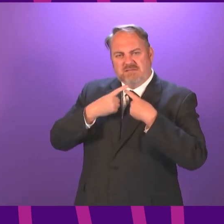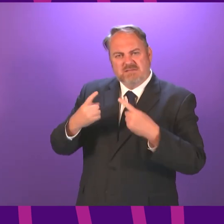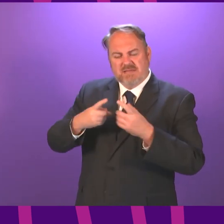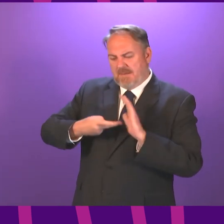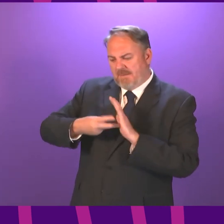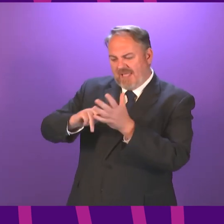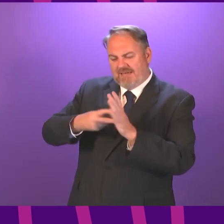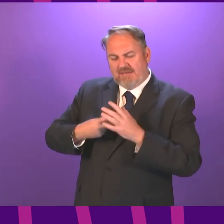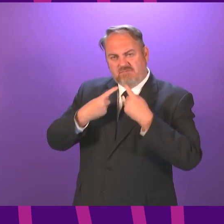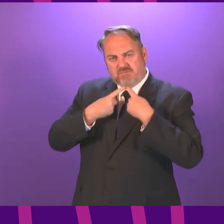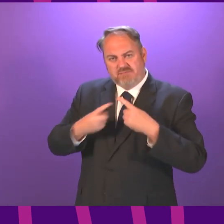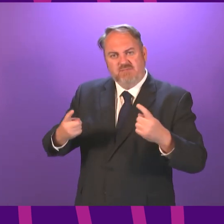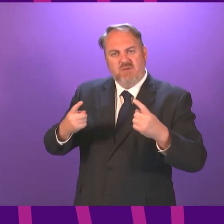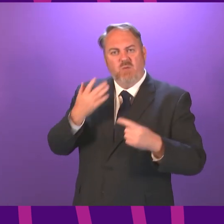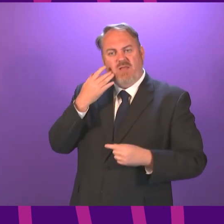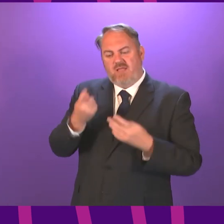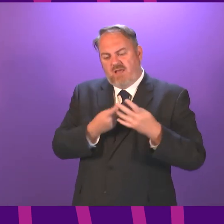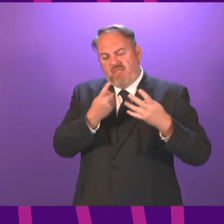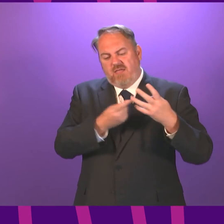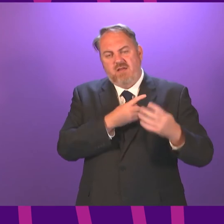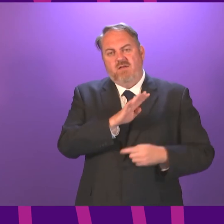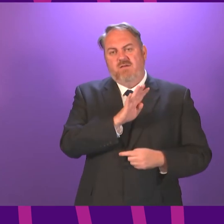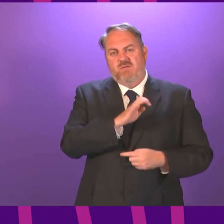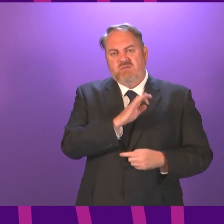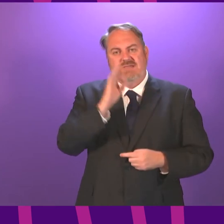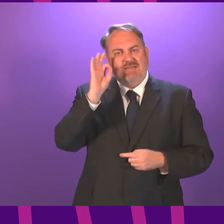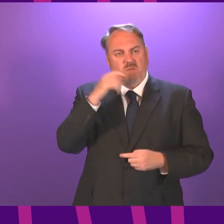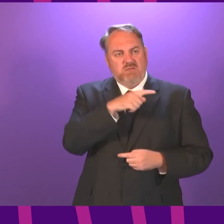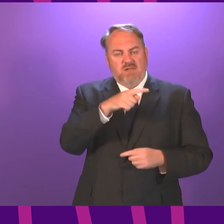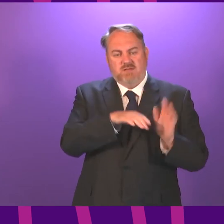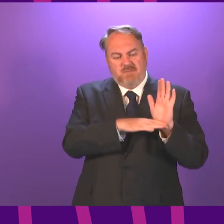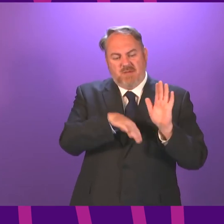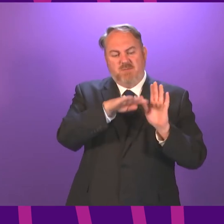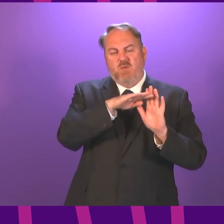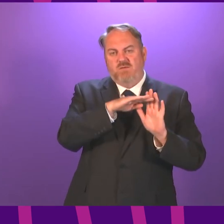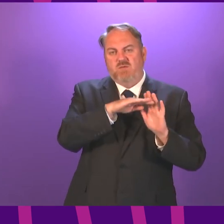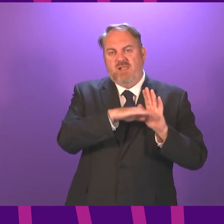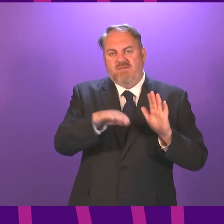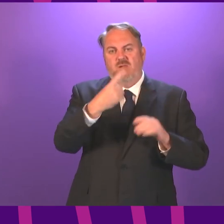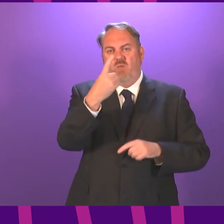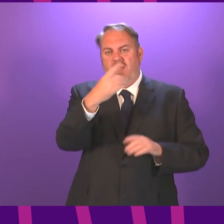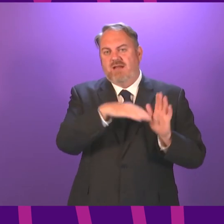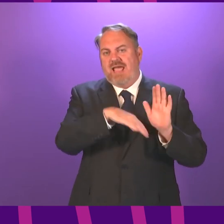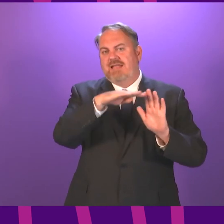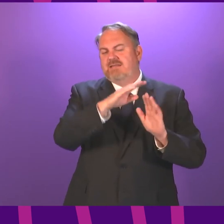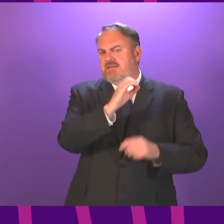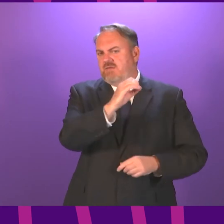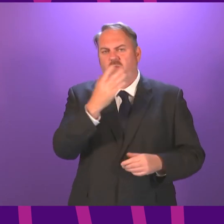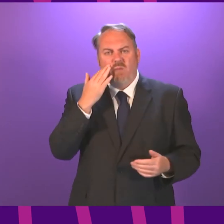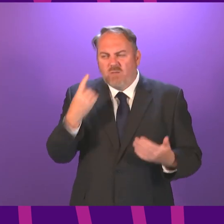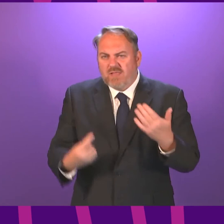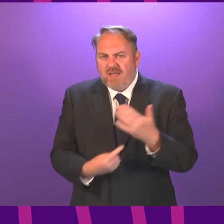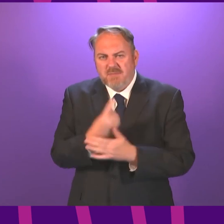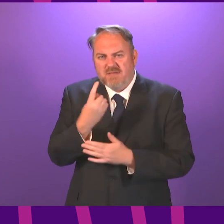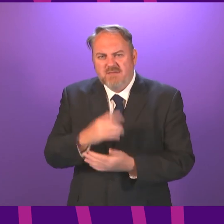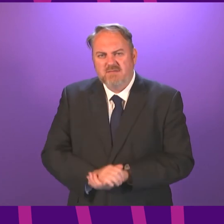planning for when the 14 councils affected will move to levels one and zero first minister perhaps Stephen